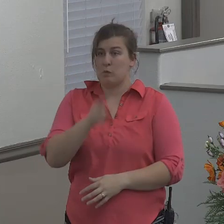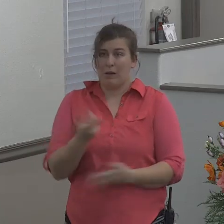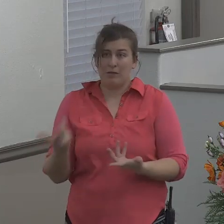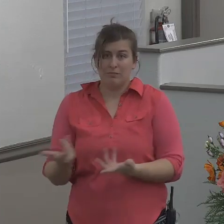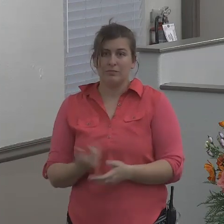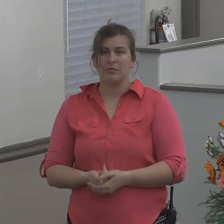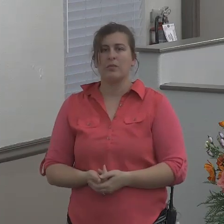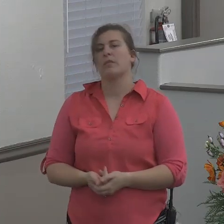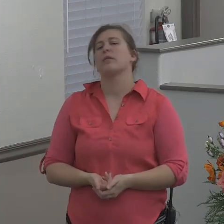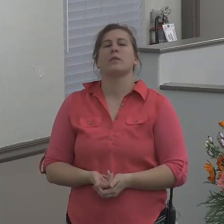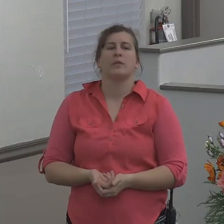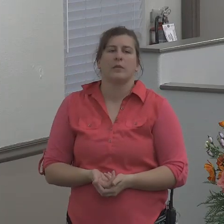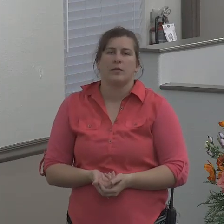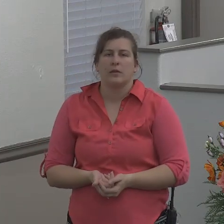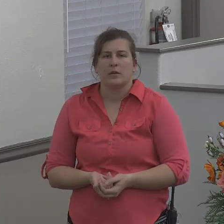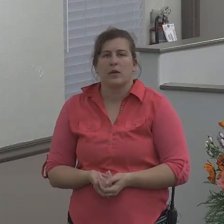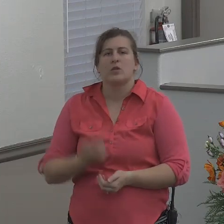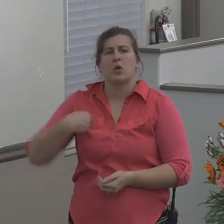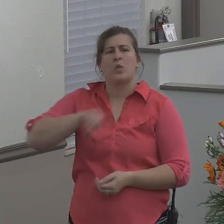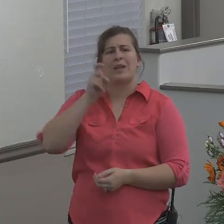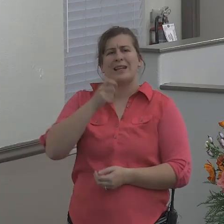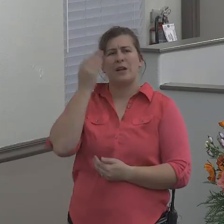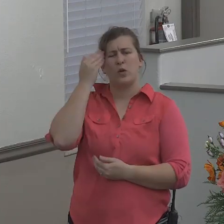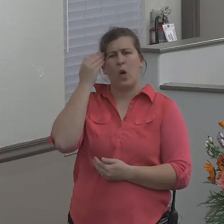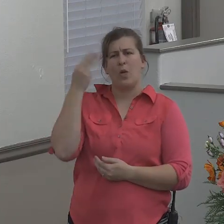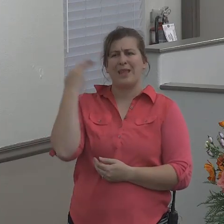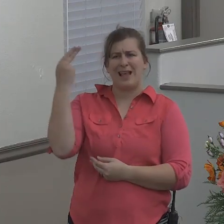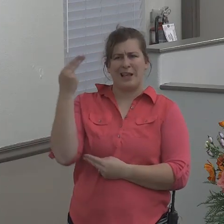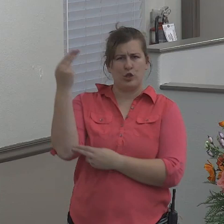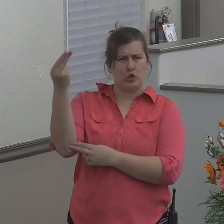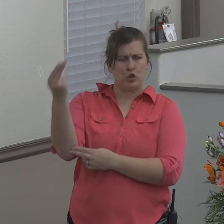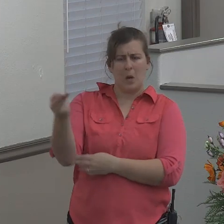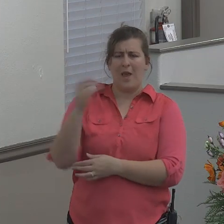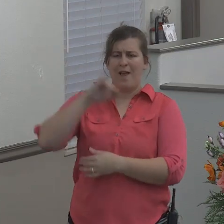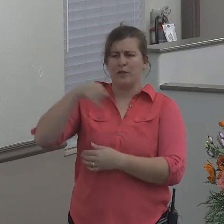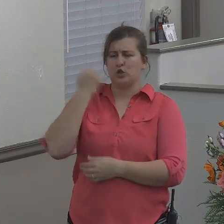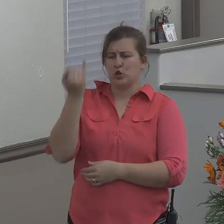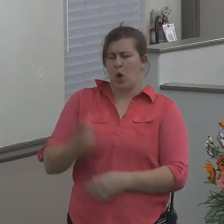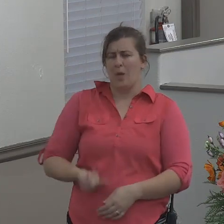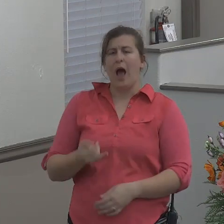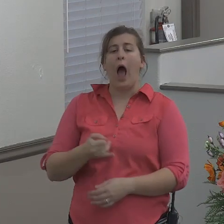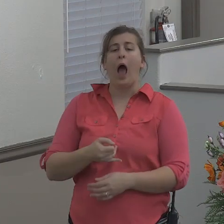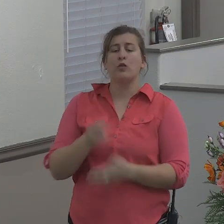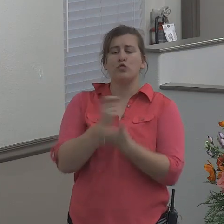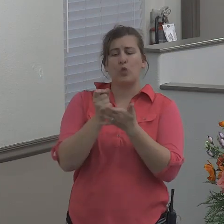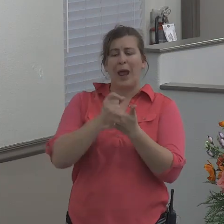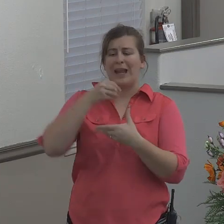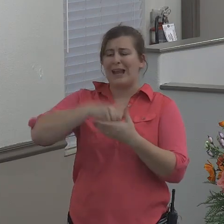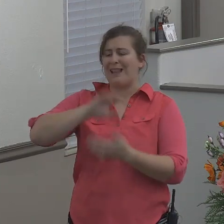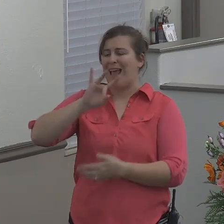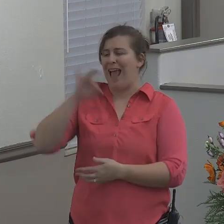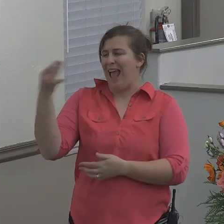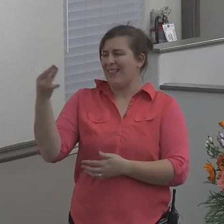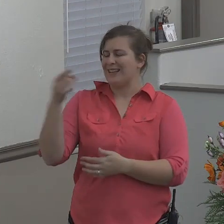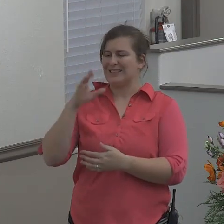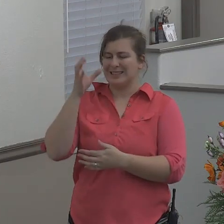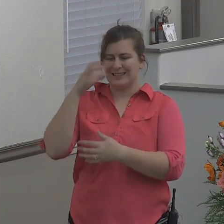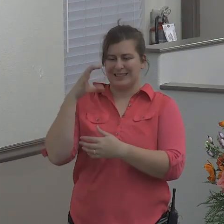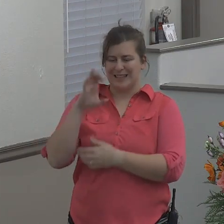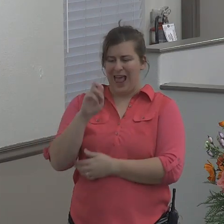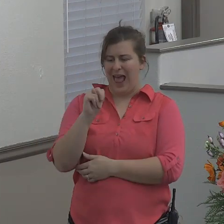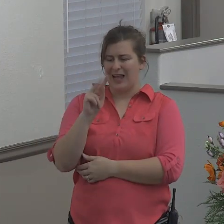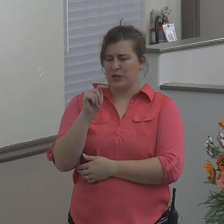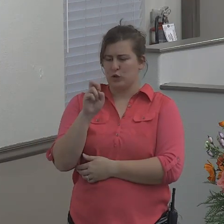let's look at a little history of Jonah. The book of Jonah was written in the 8th century before Christ by Jonah.